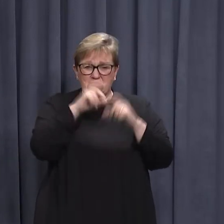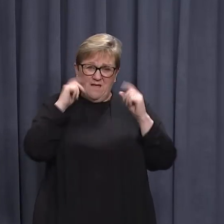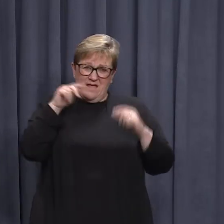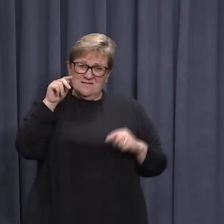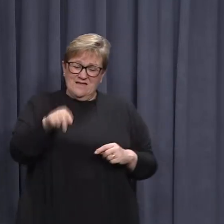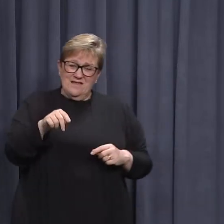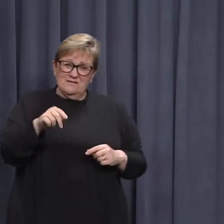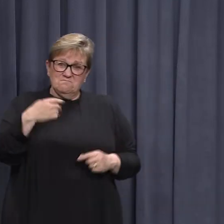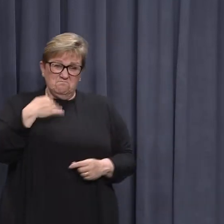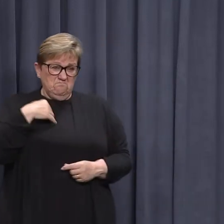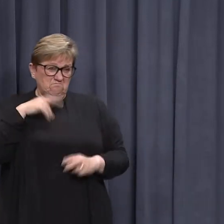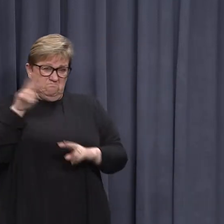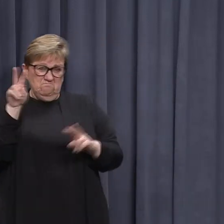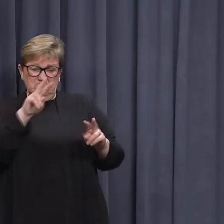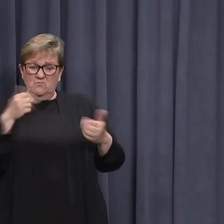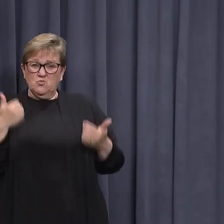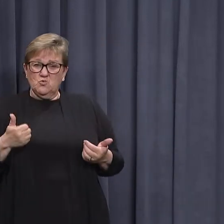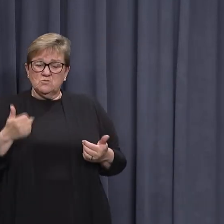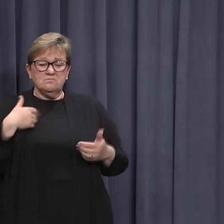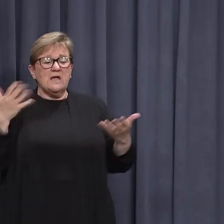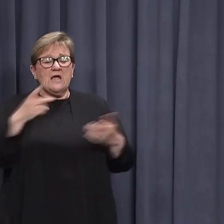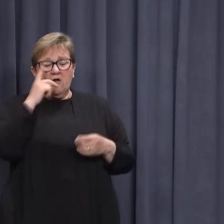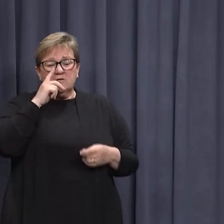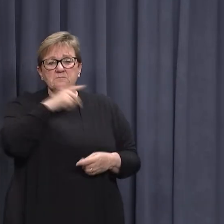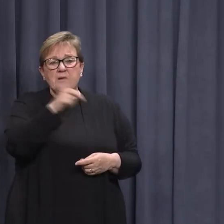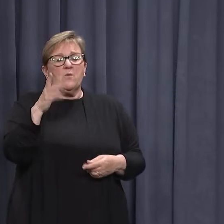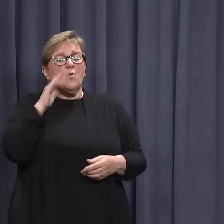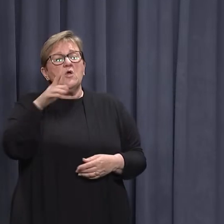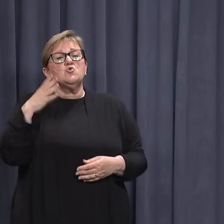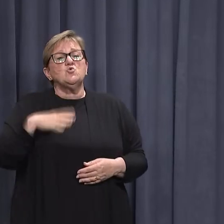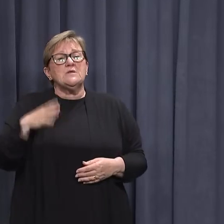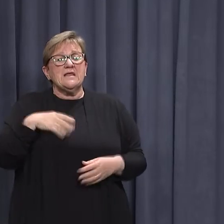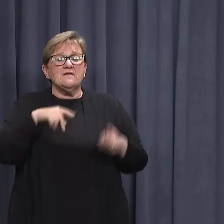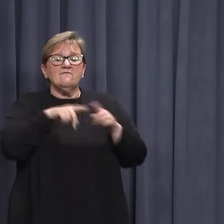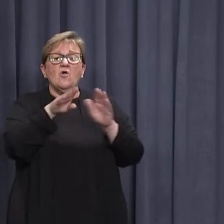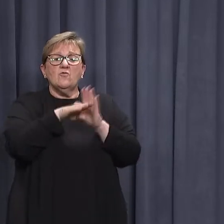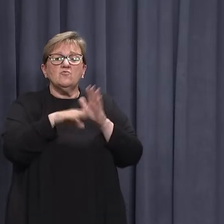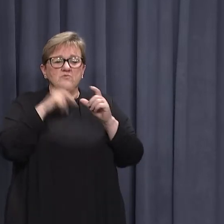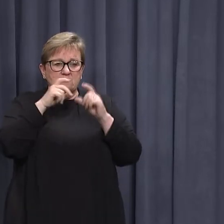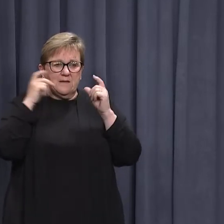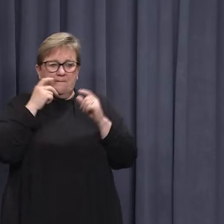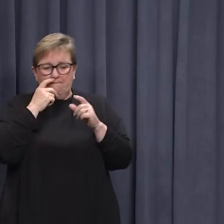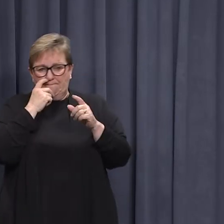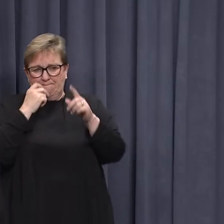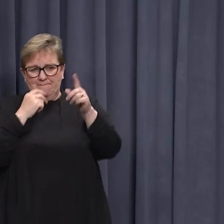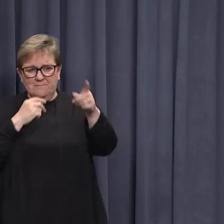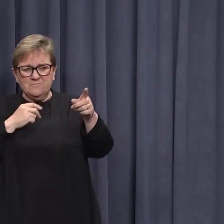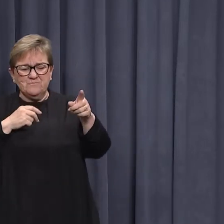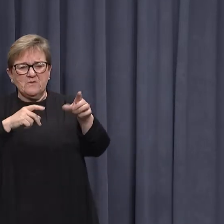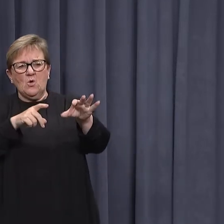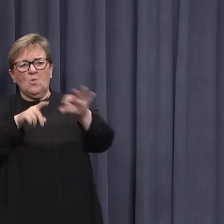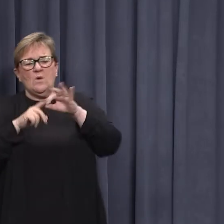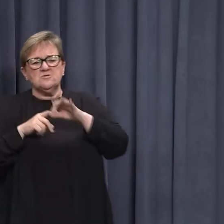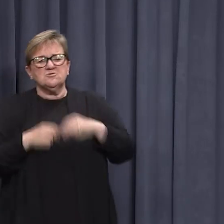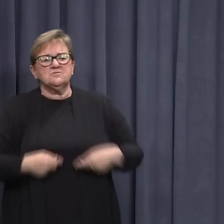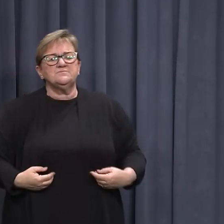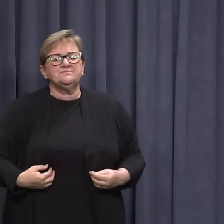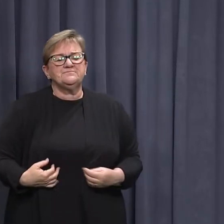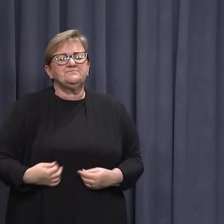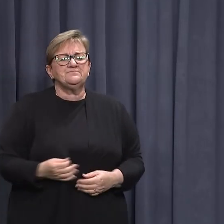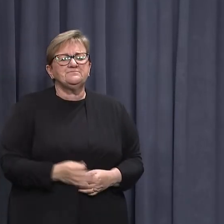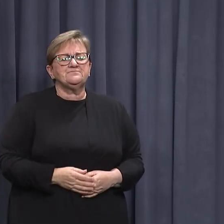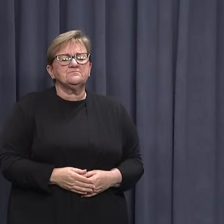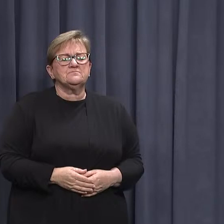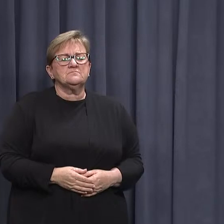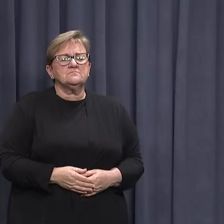there appear to me to be pretty good and I just encourage people, when required, according to the rules, to wear them. Can you just confirm whether not,